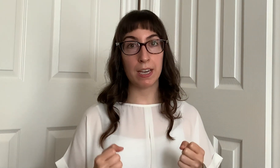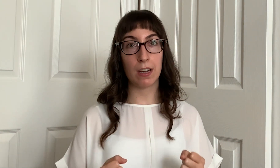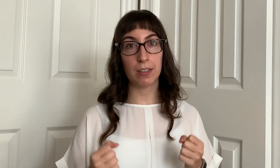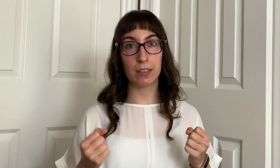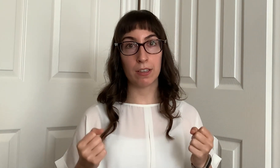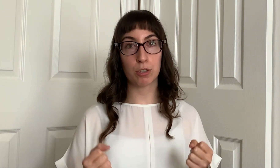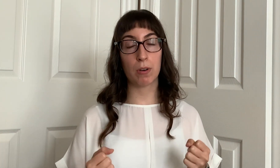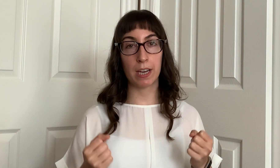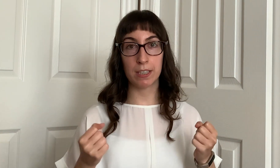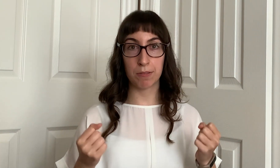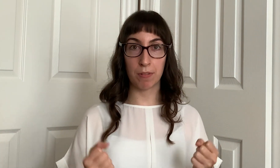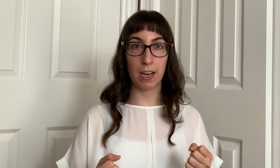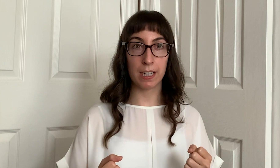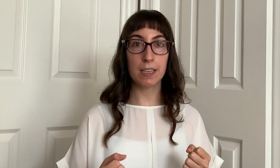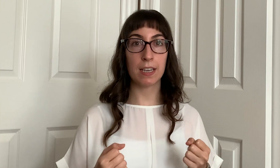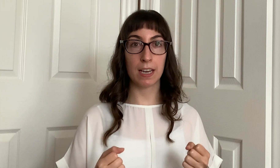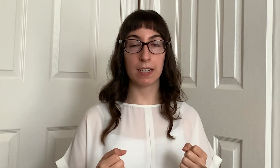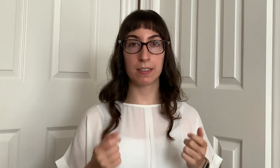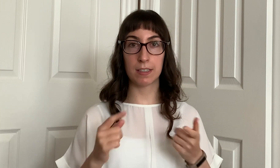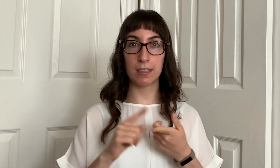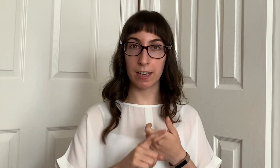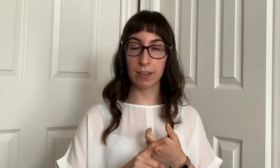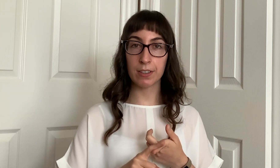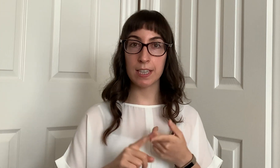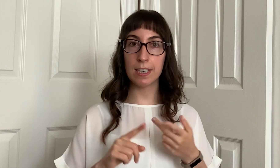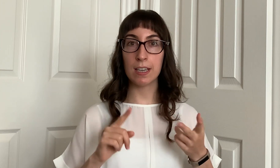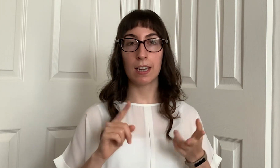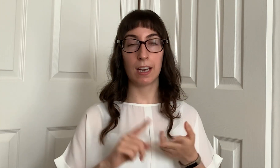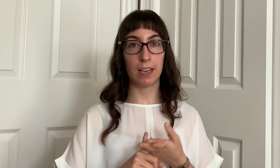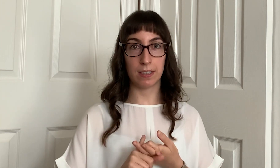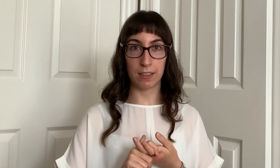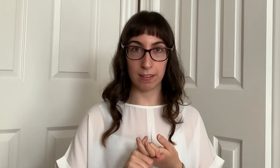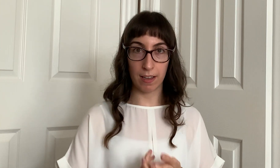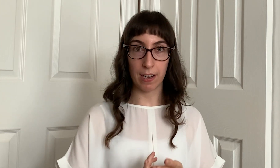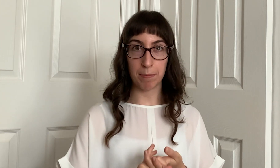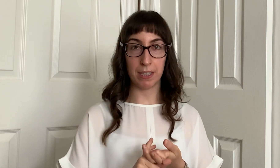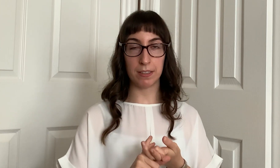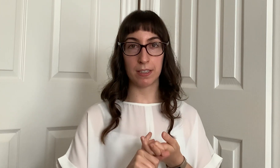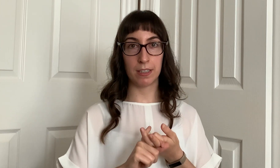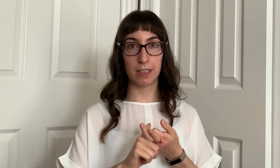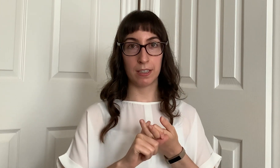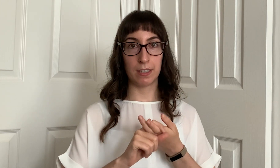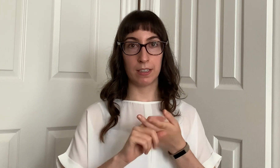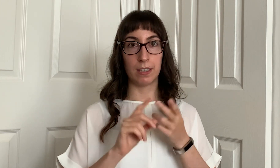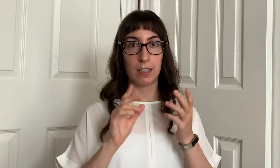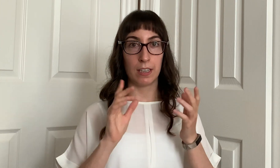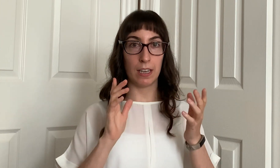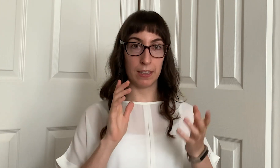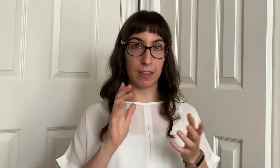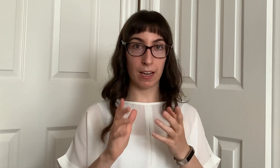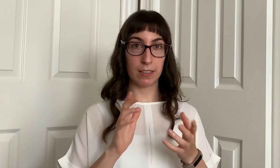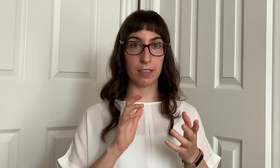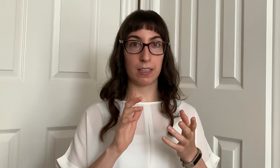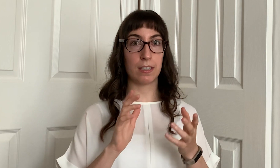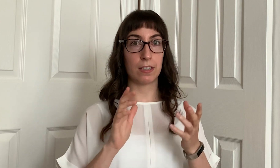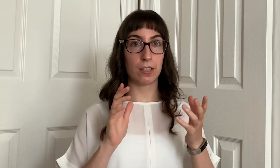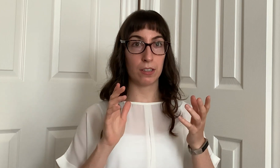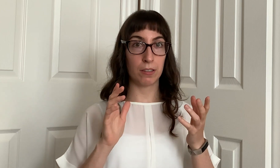right now that they're trying to find is clarity and alignment and that is